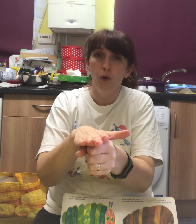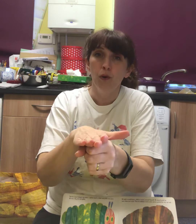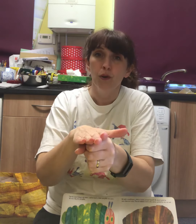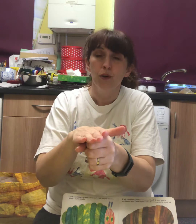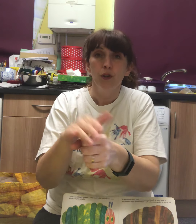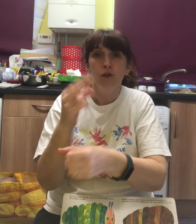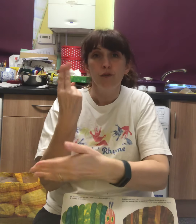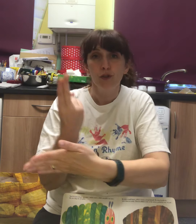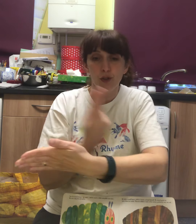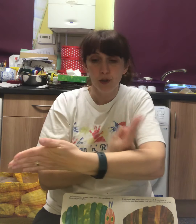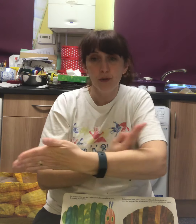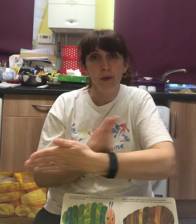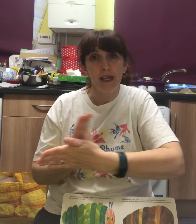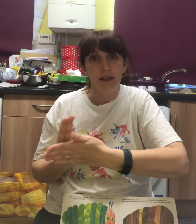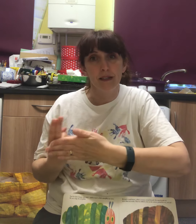than two weeks.